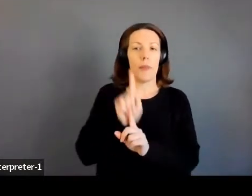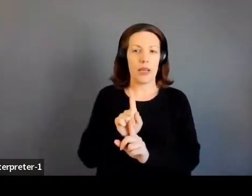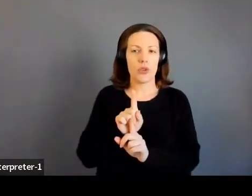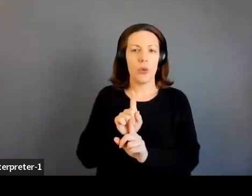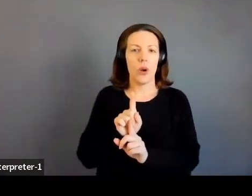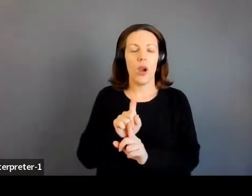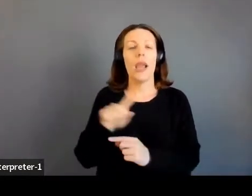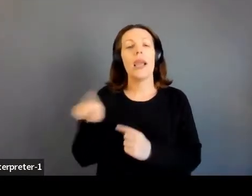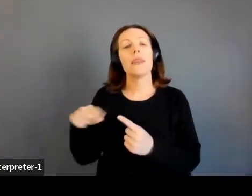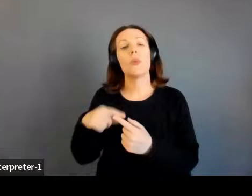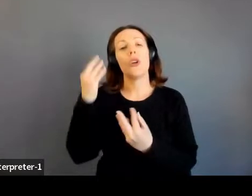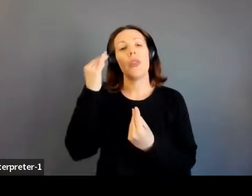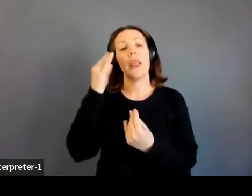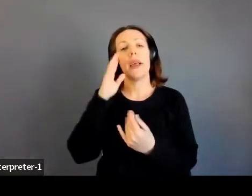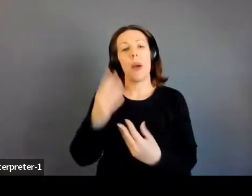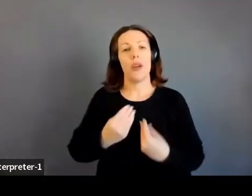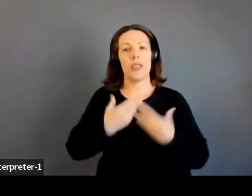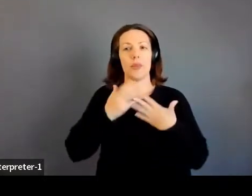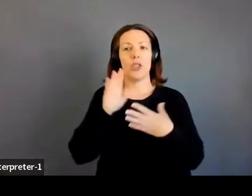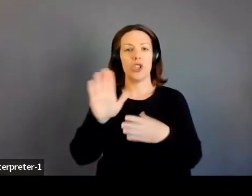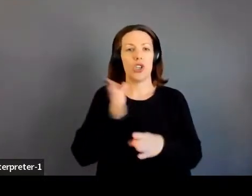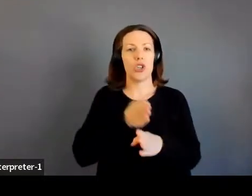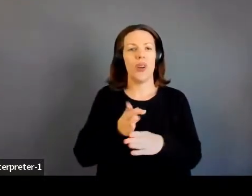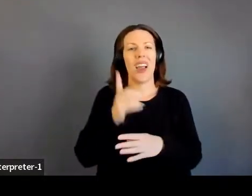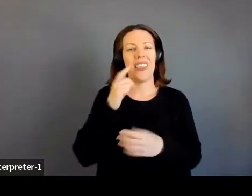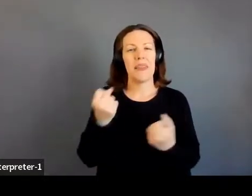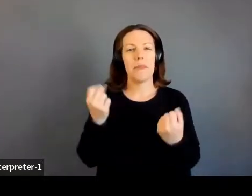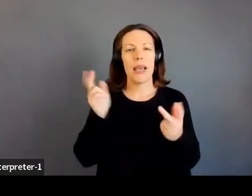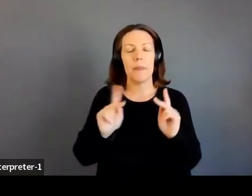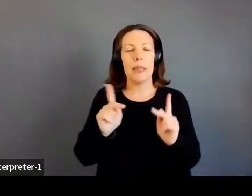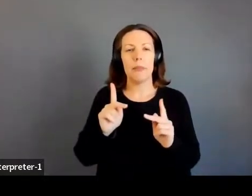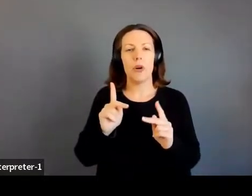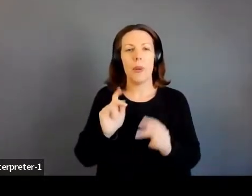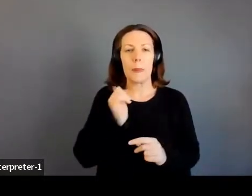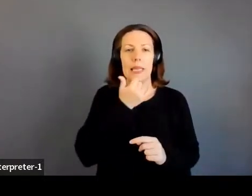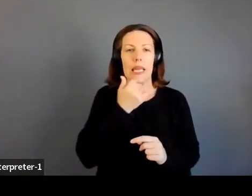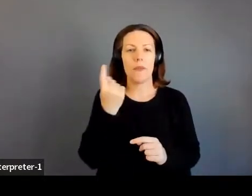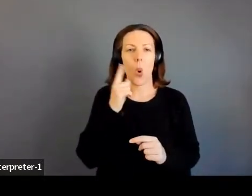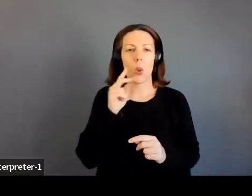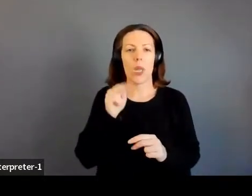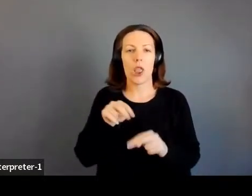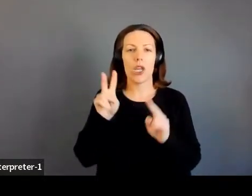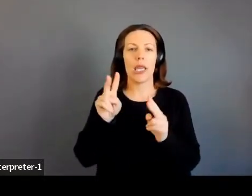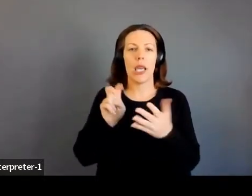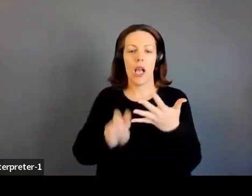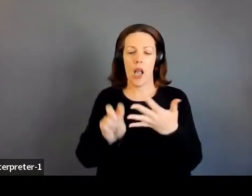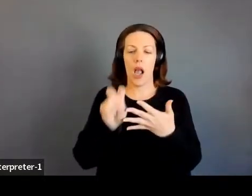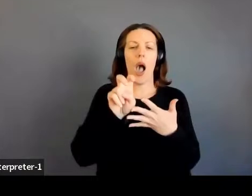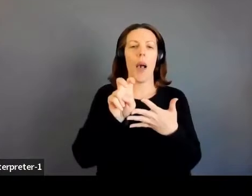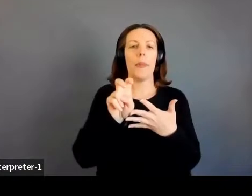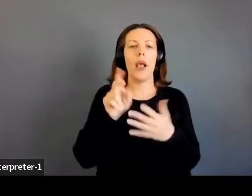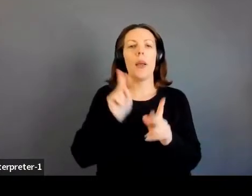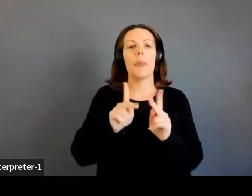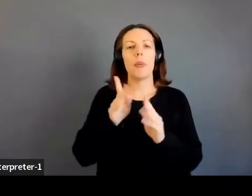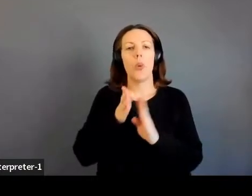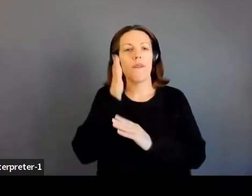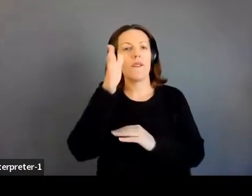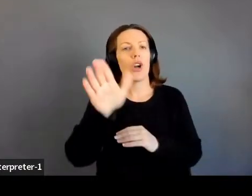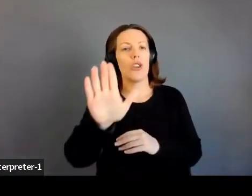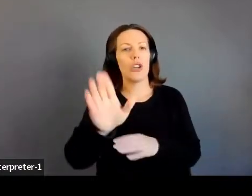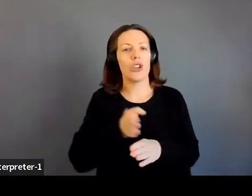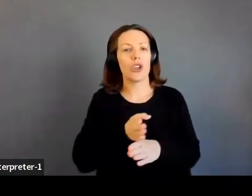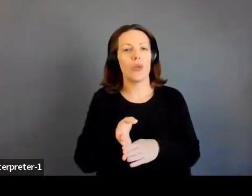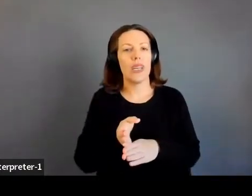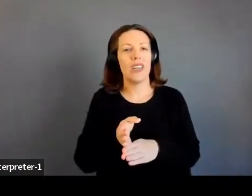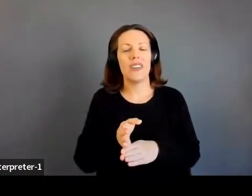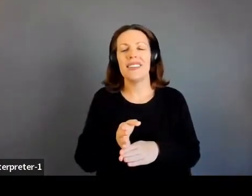inspiration in your career. I think a lot of people make the mistake of only looking up for inspiration at people who are further along in their careers than you might be.